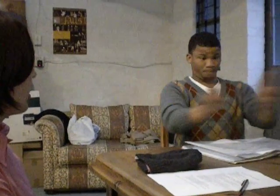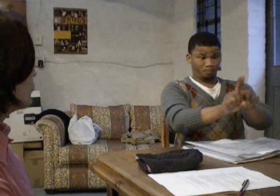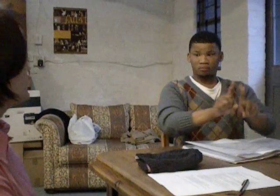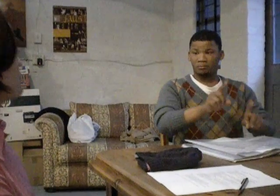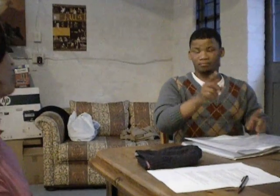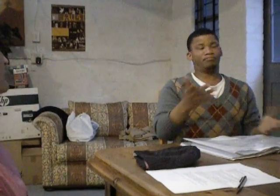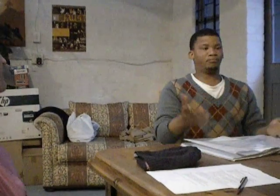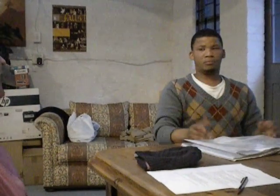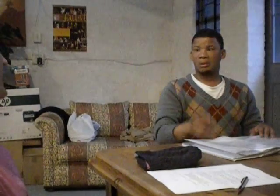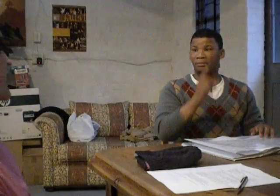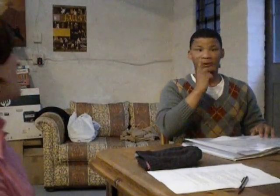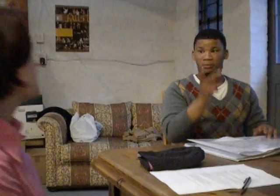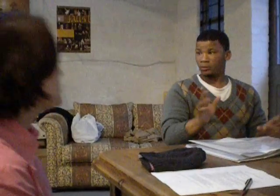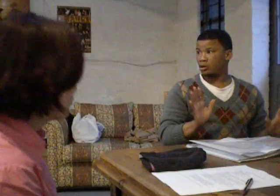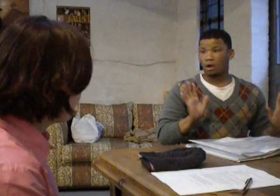go to school and I teach,